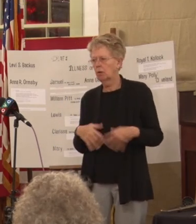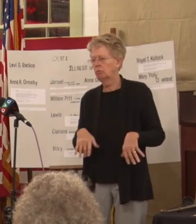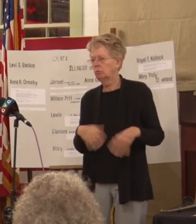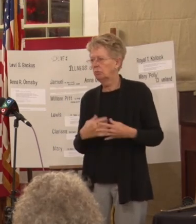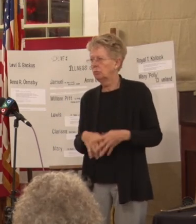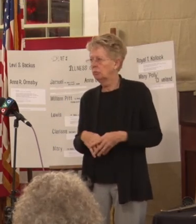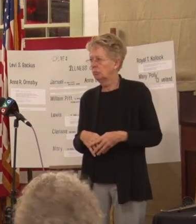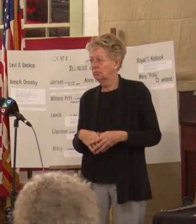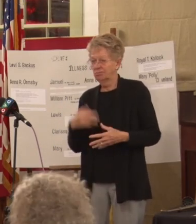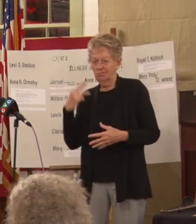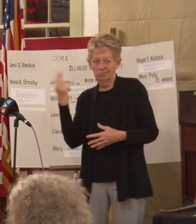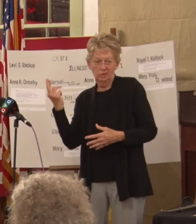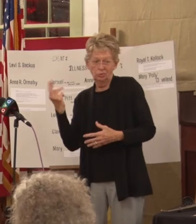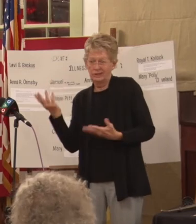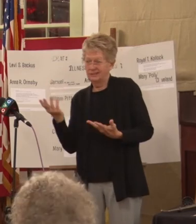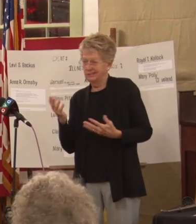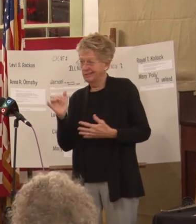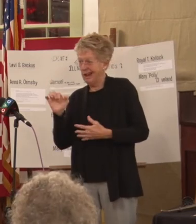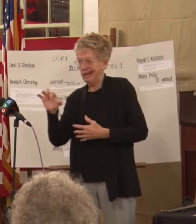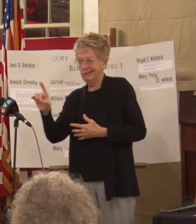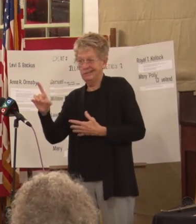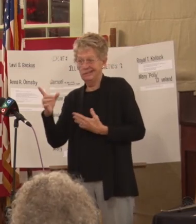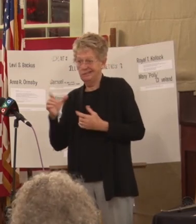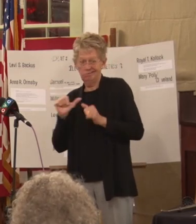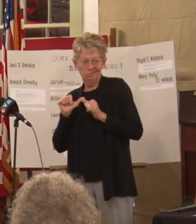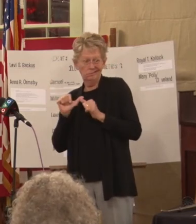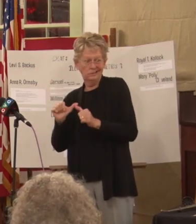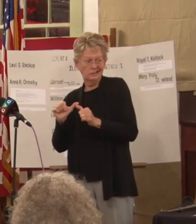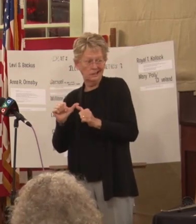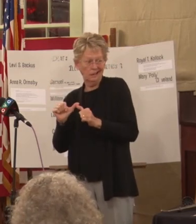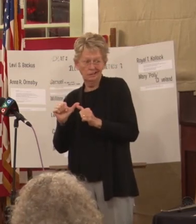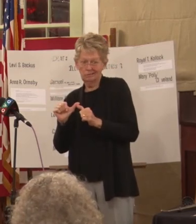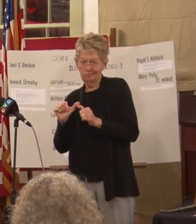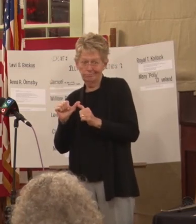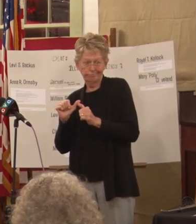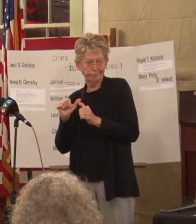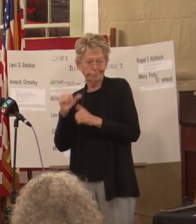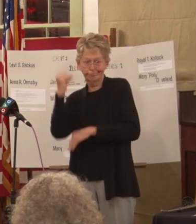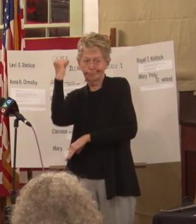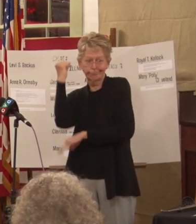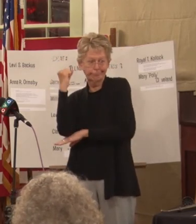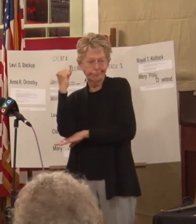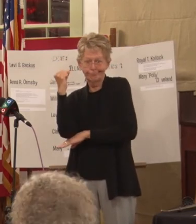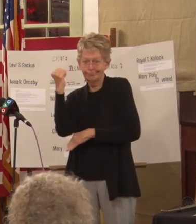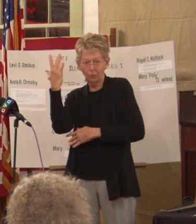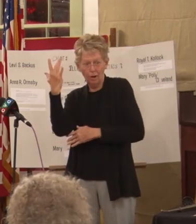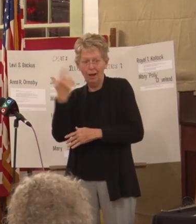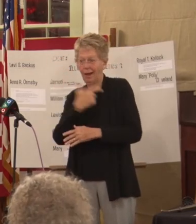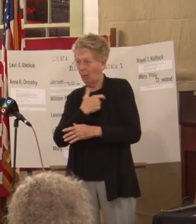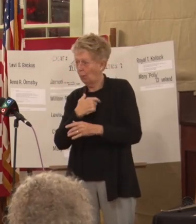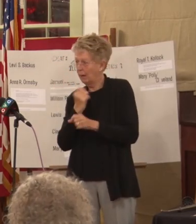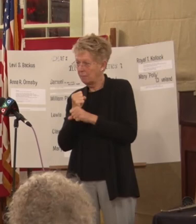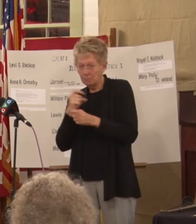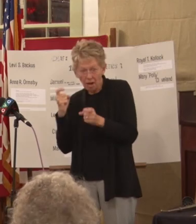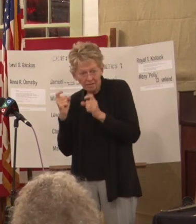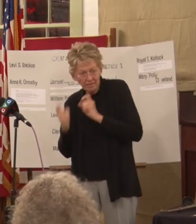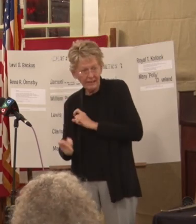that's the reason why again ASD is still standing is because we've made modifications with the times and